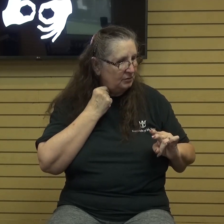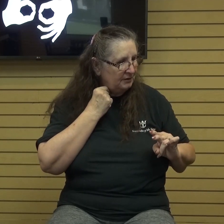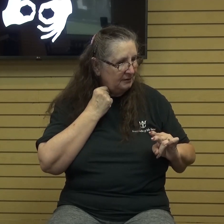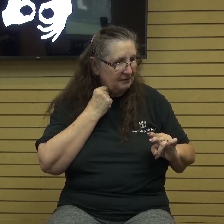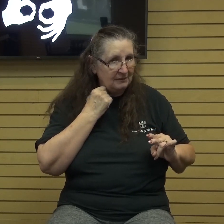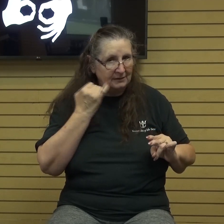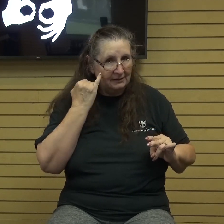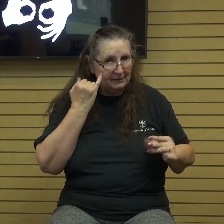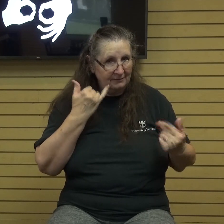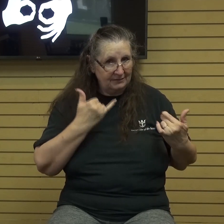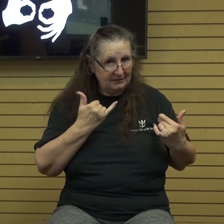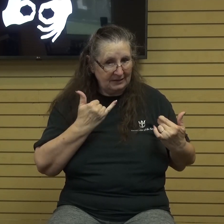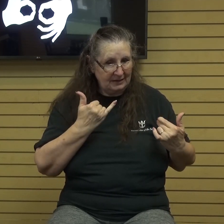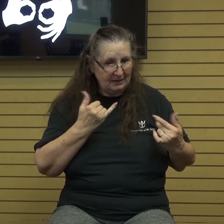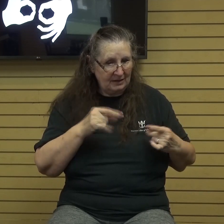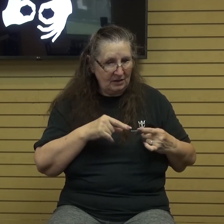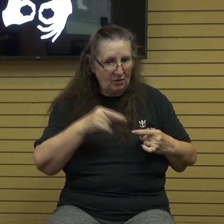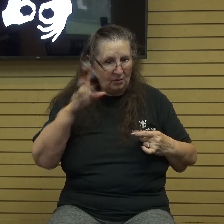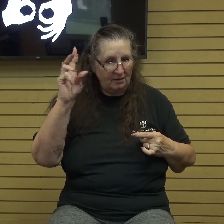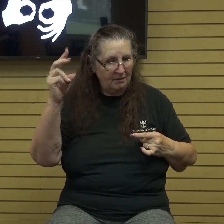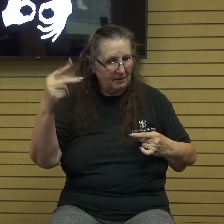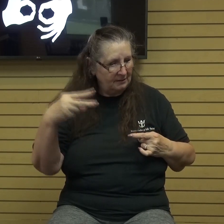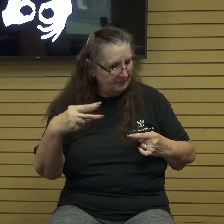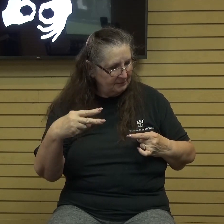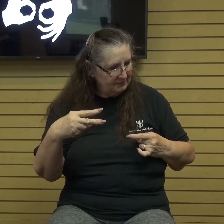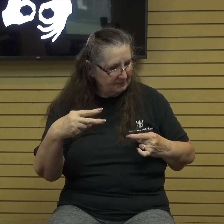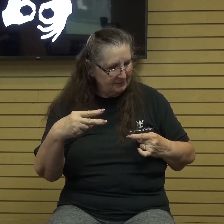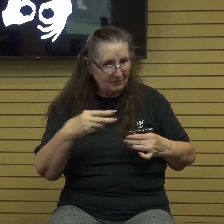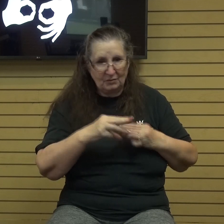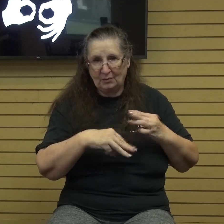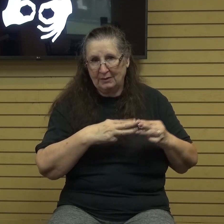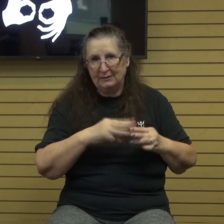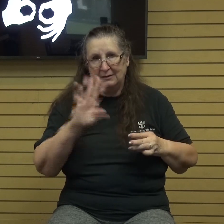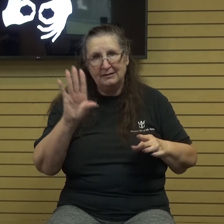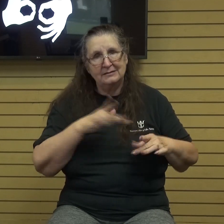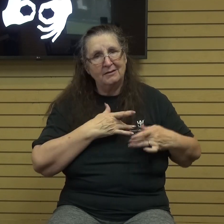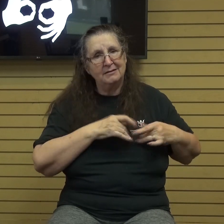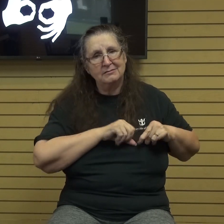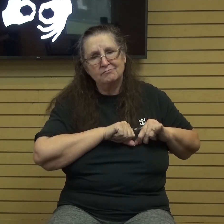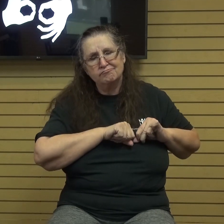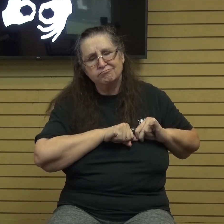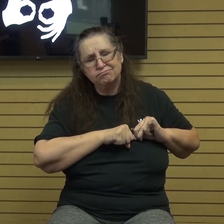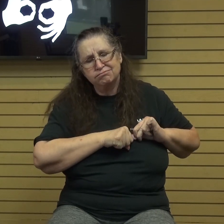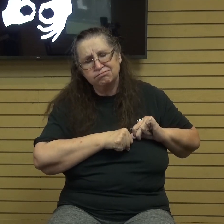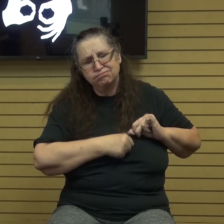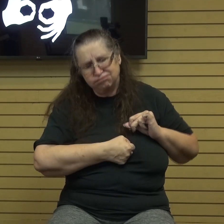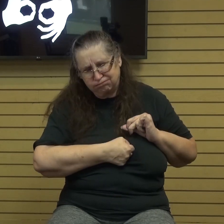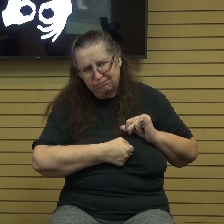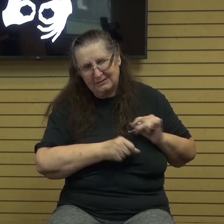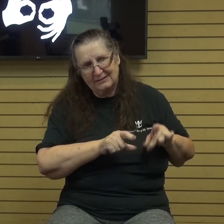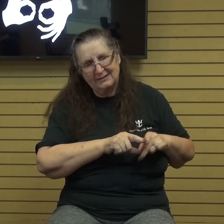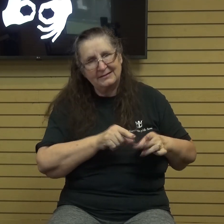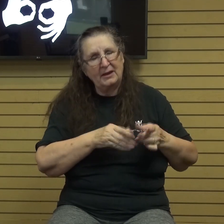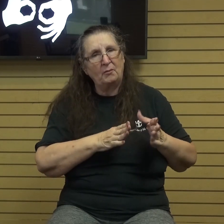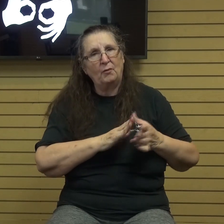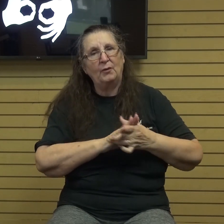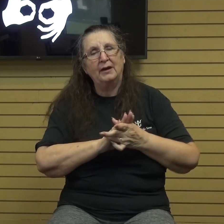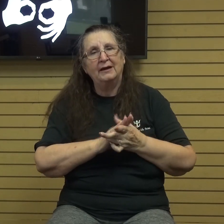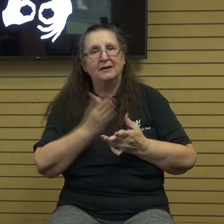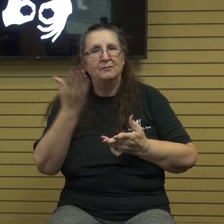when God looks on to the world if his heart is grieved in the same way as